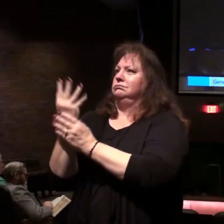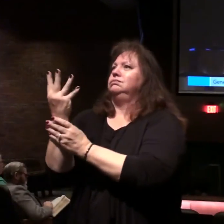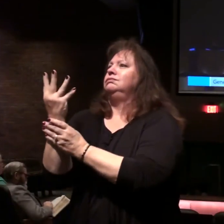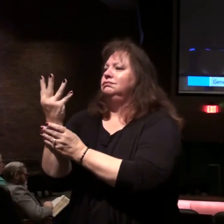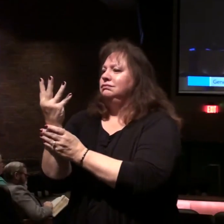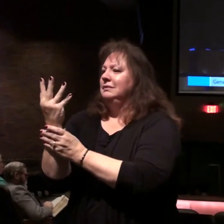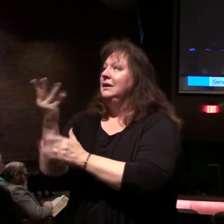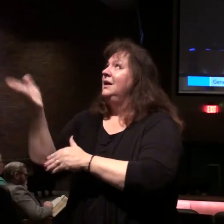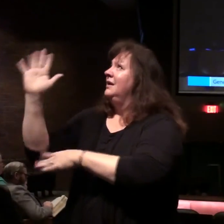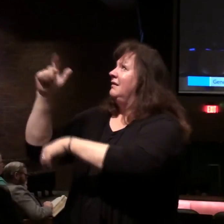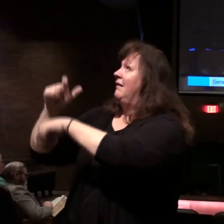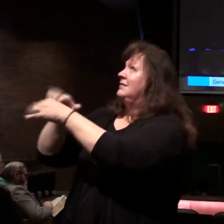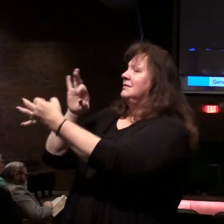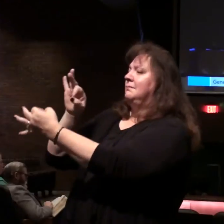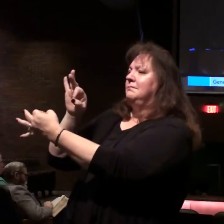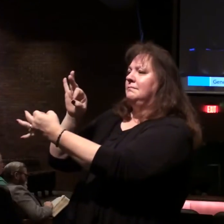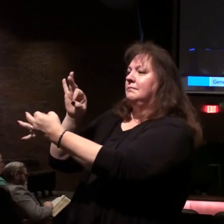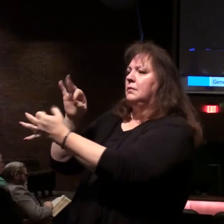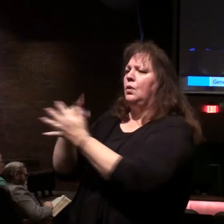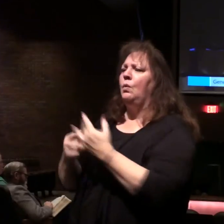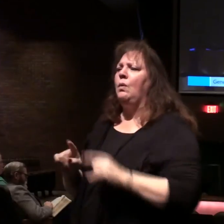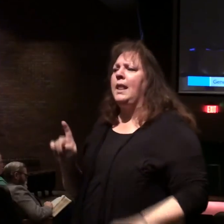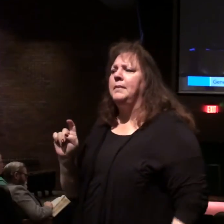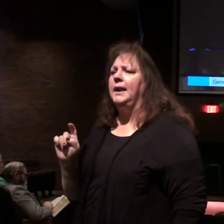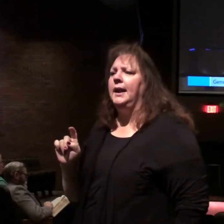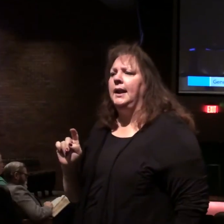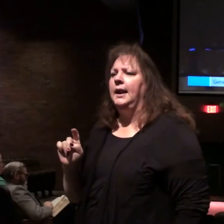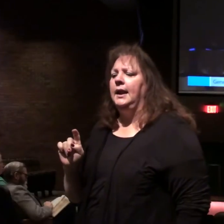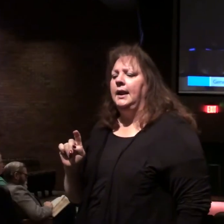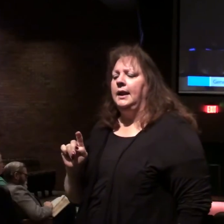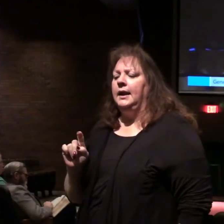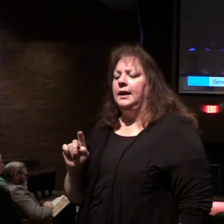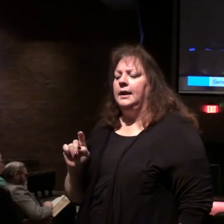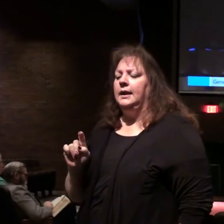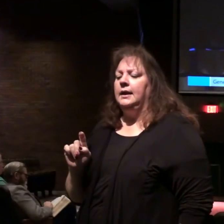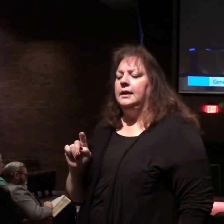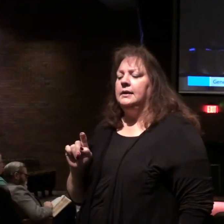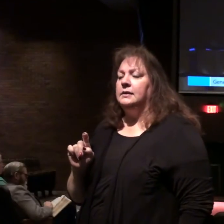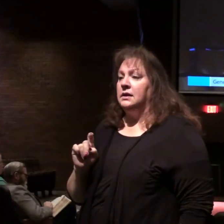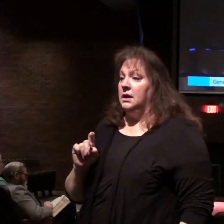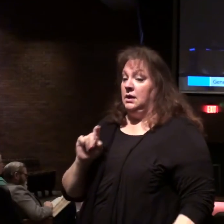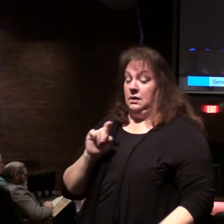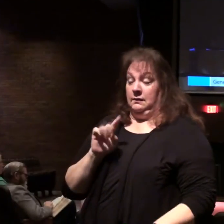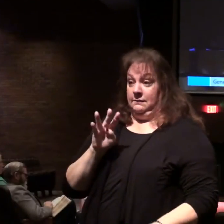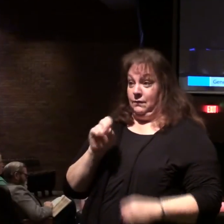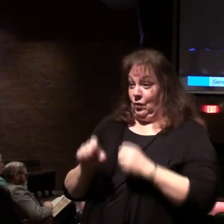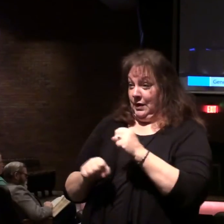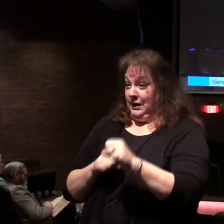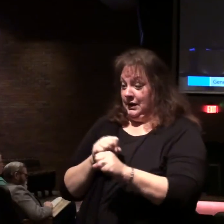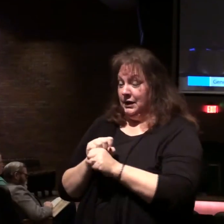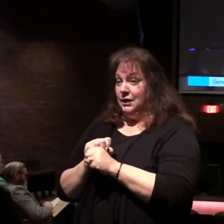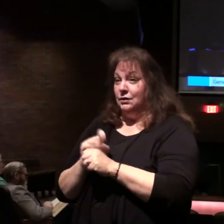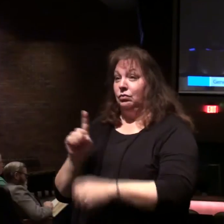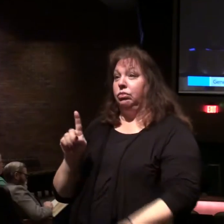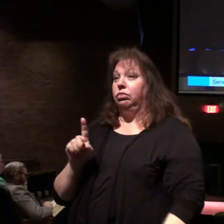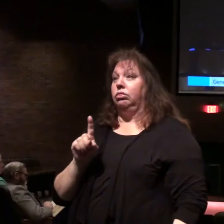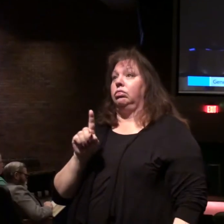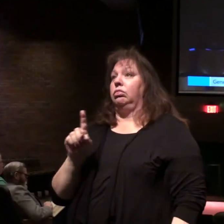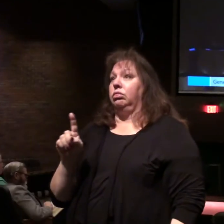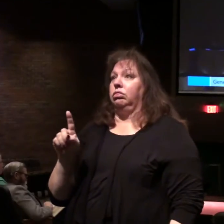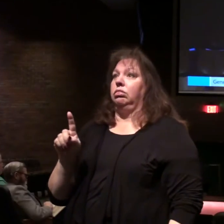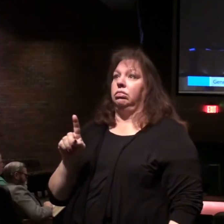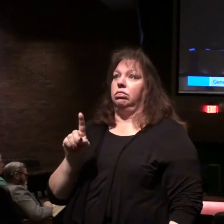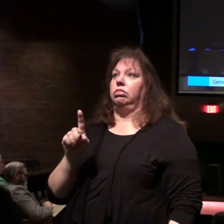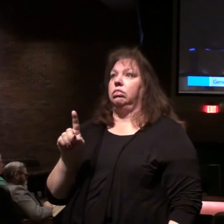God's timing is right. You know what happened? When Nazarul comes out after their 40 years of wilderness wandering after their